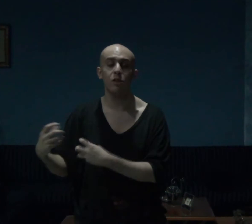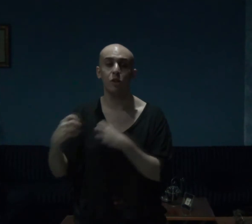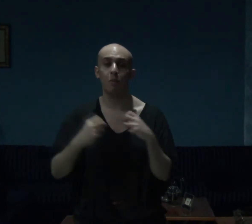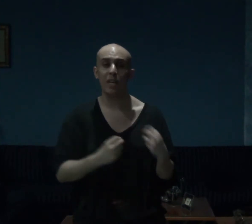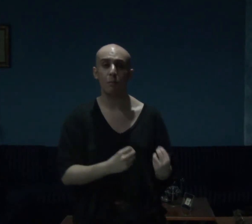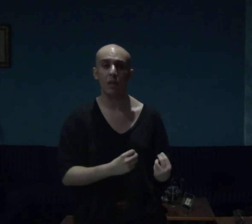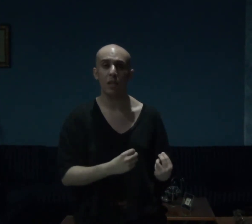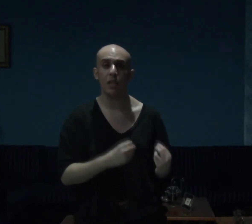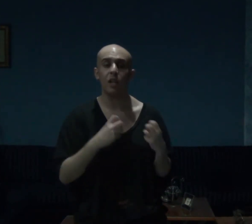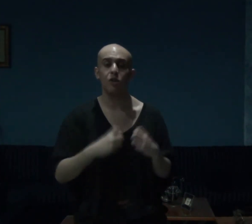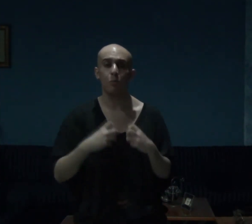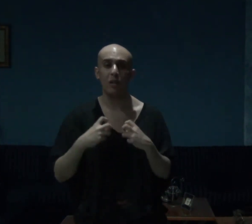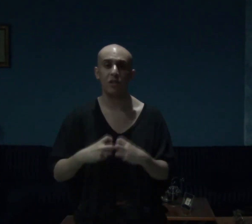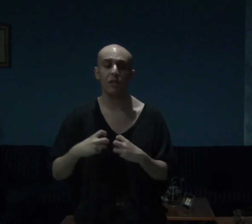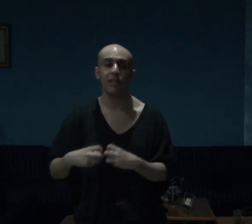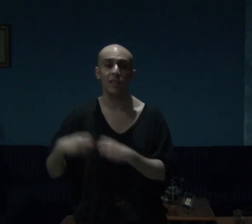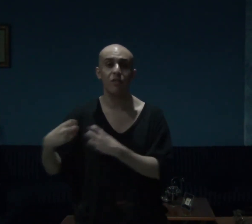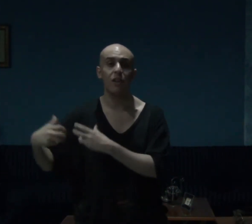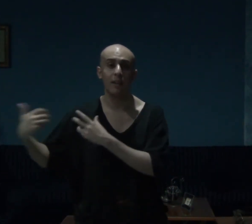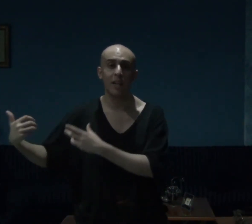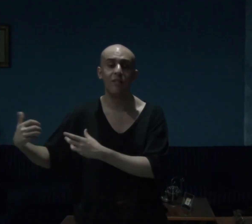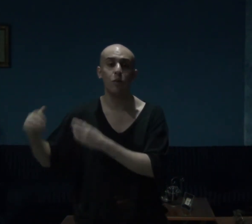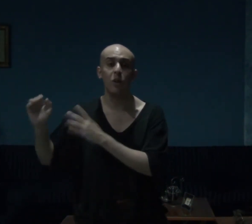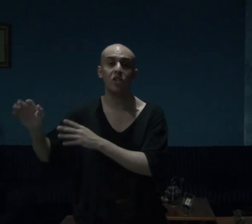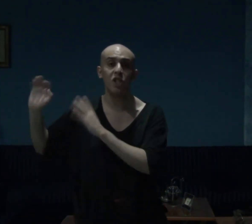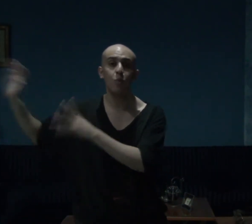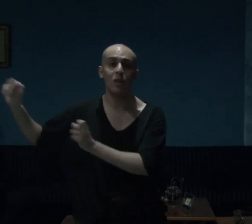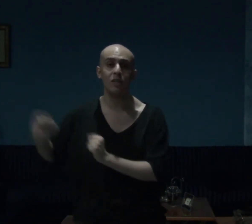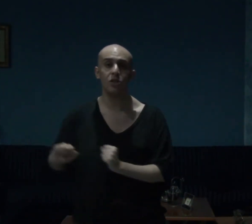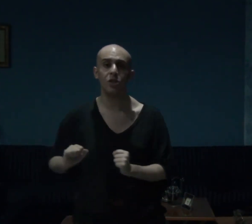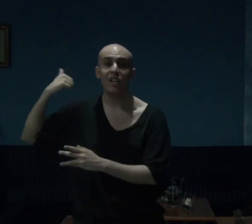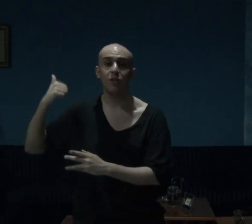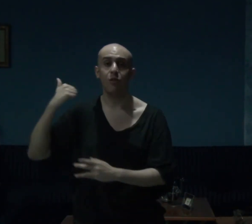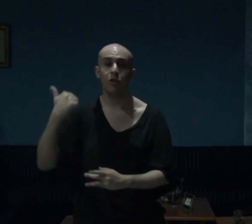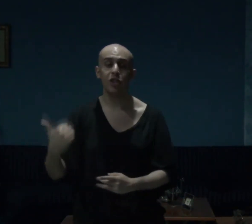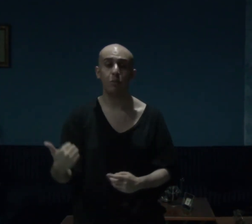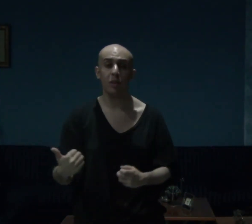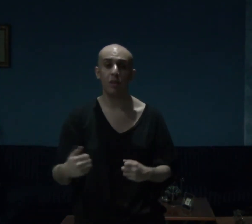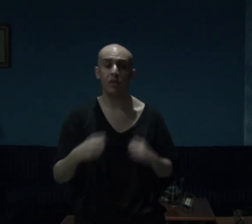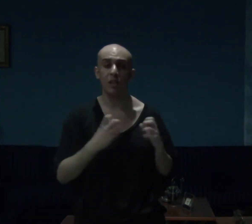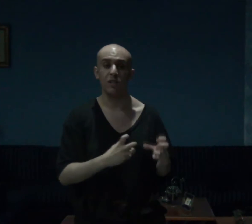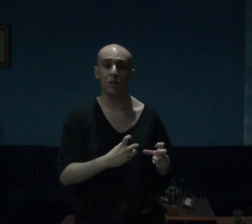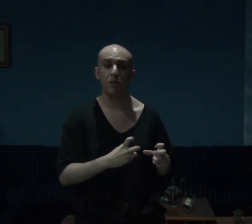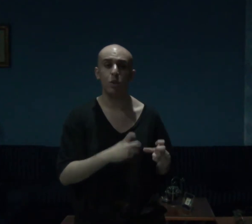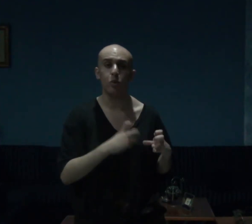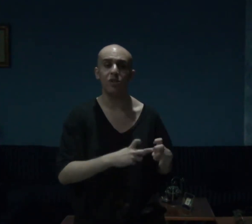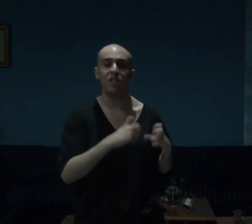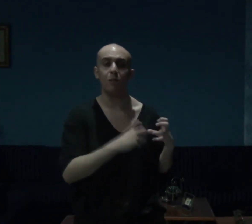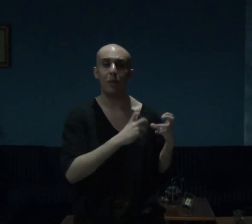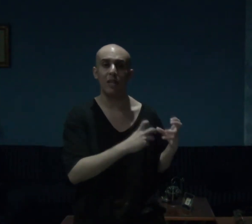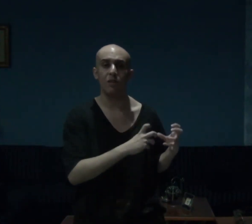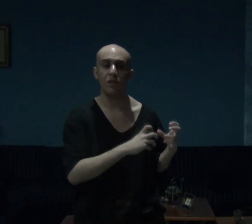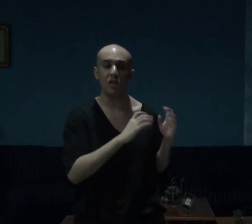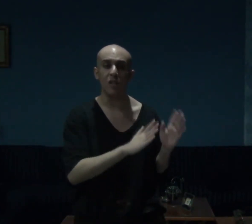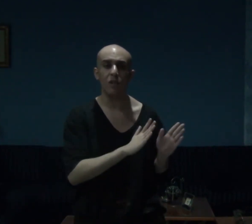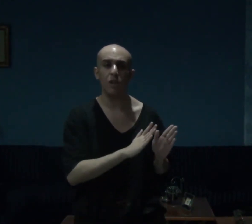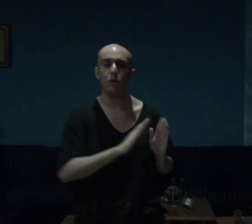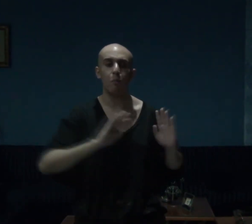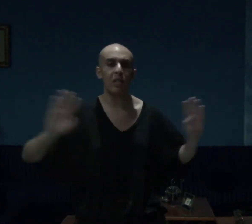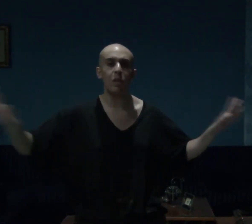to make money and to basically live her life the way she wants as a free spirit and someone who is independent even though many